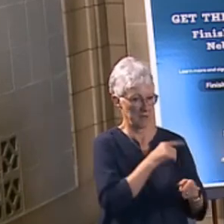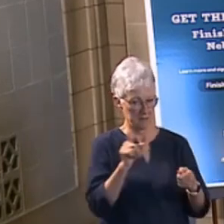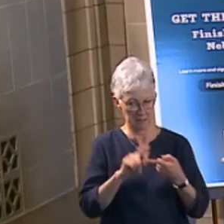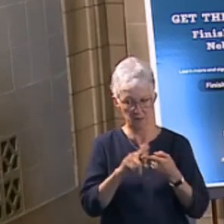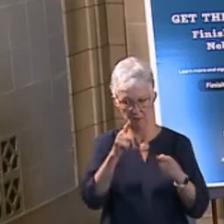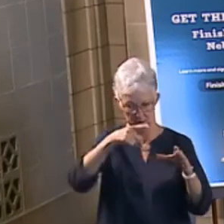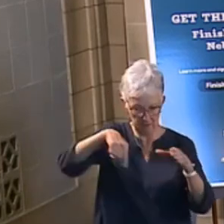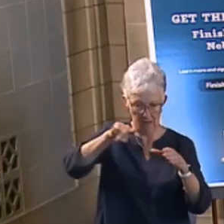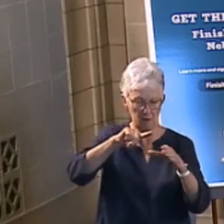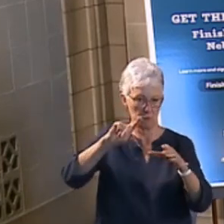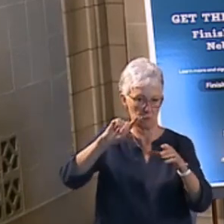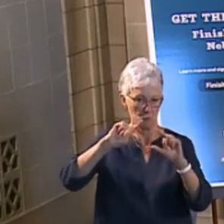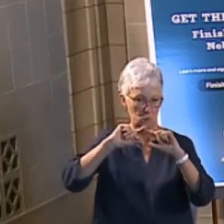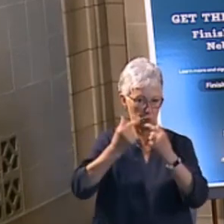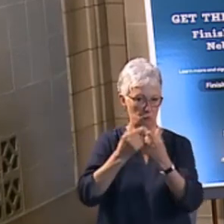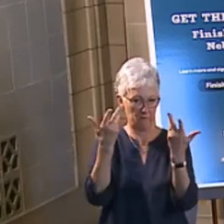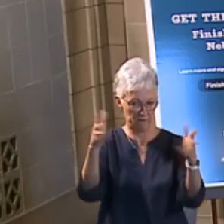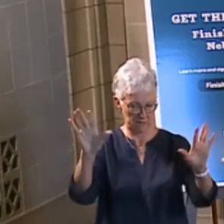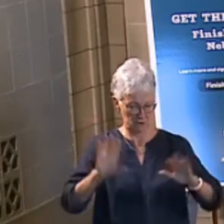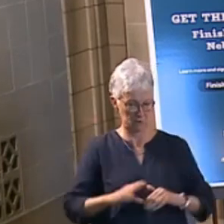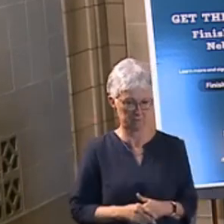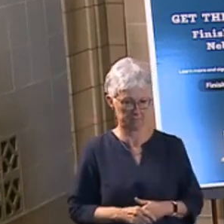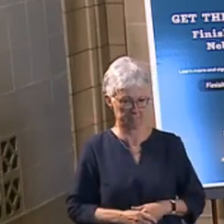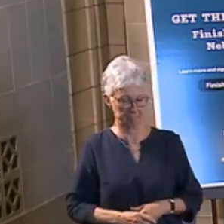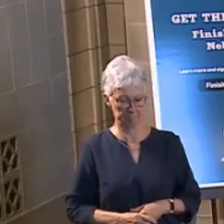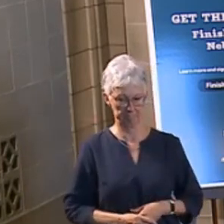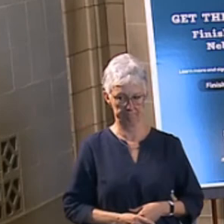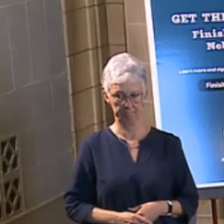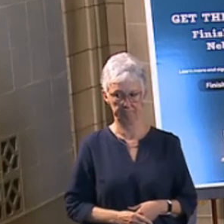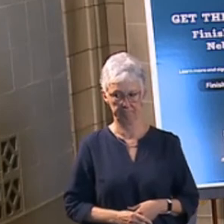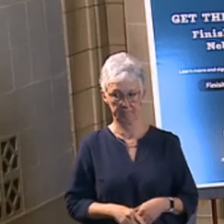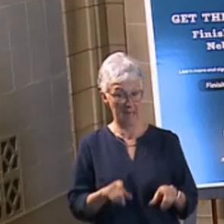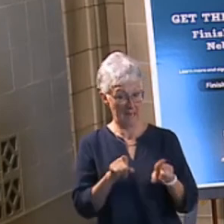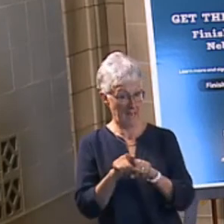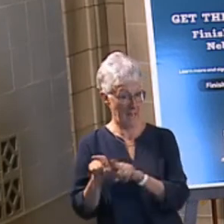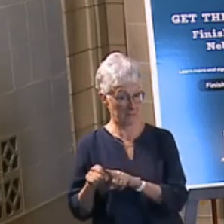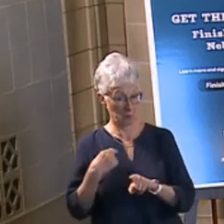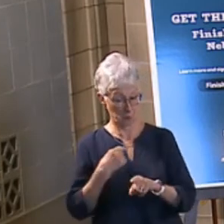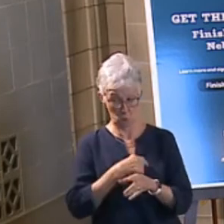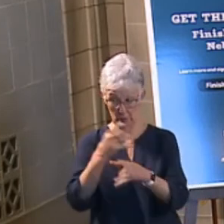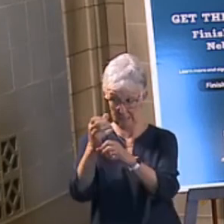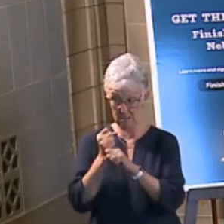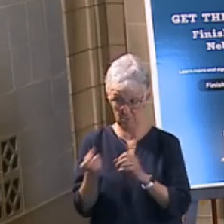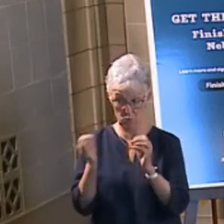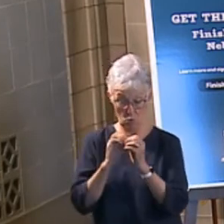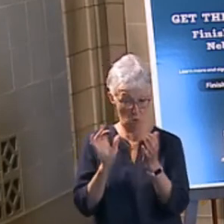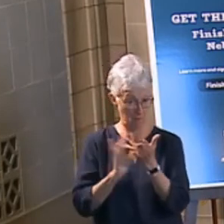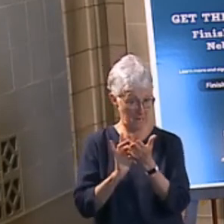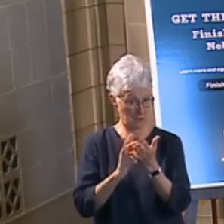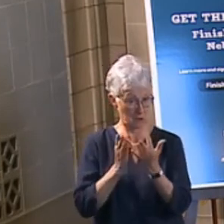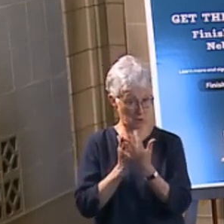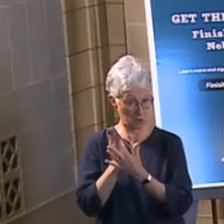the vaccine effort expands through the Federal Retail Pharmacy Program, and now anyone 18-year-old can sign up,